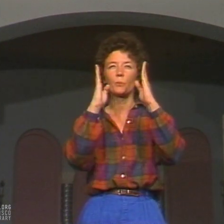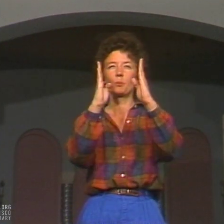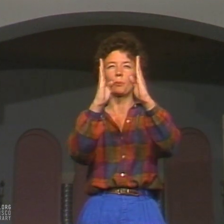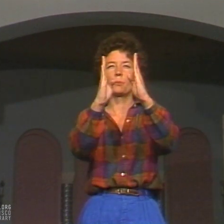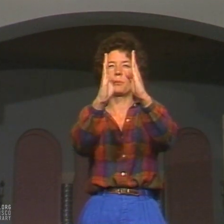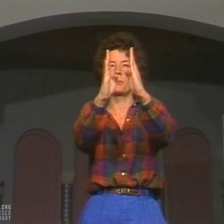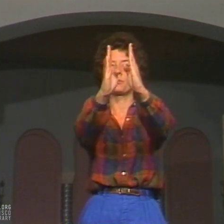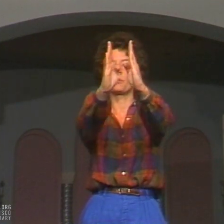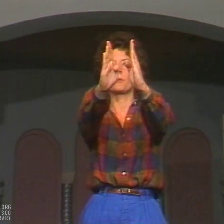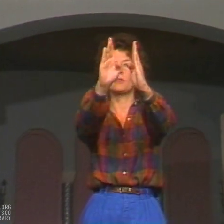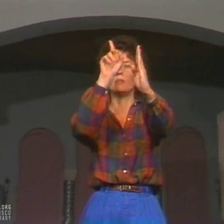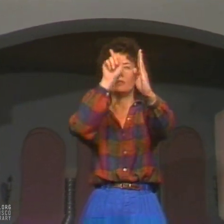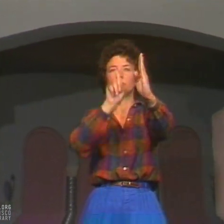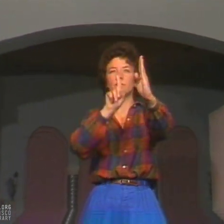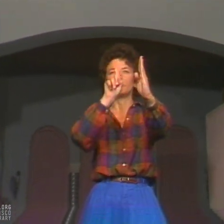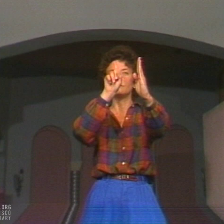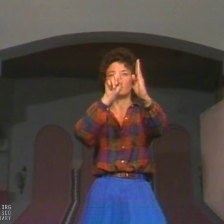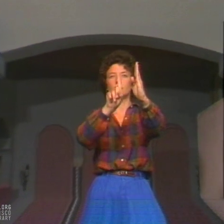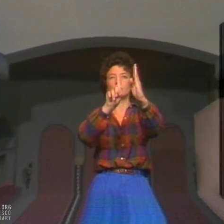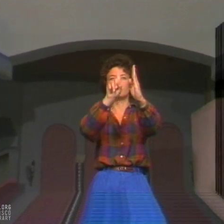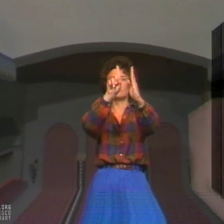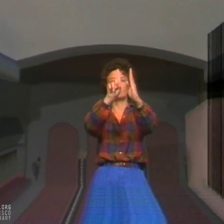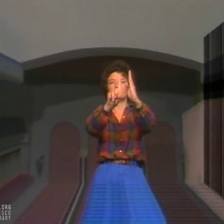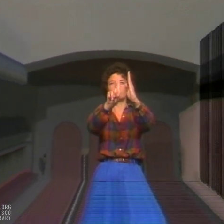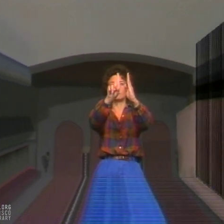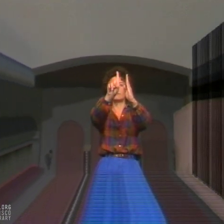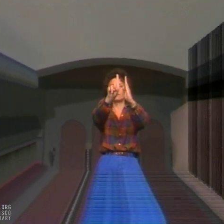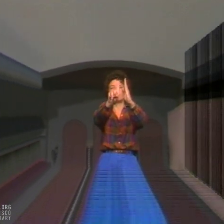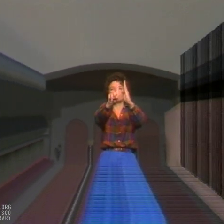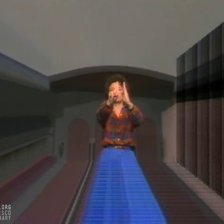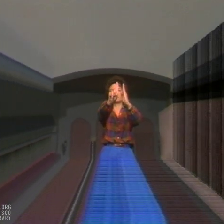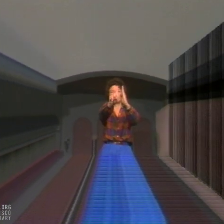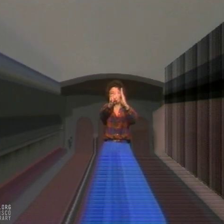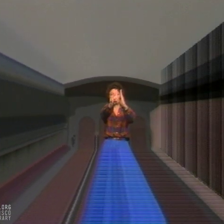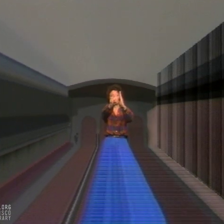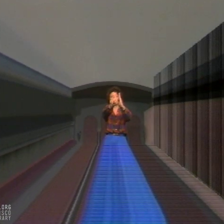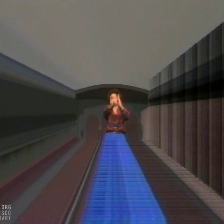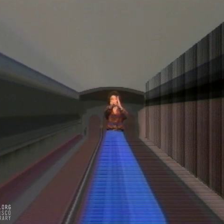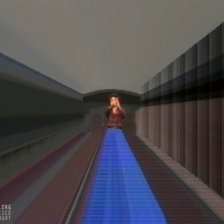down the corridor of their sterile syntax, not knowing.